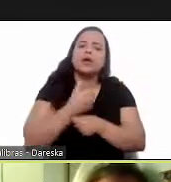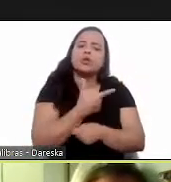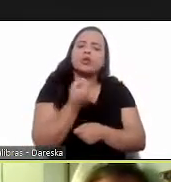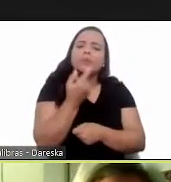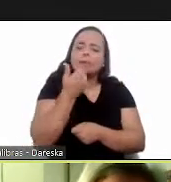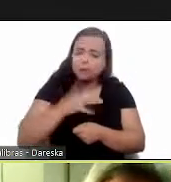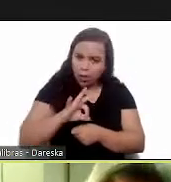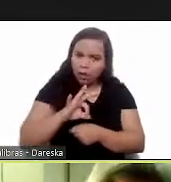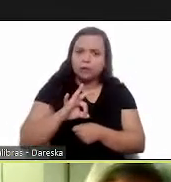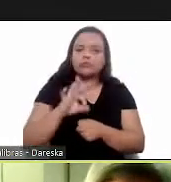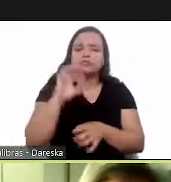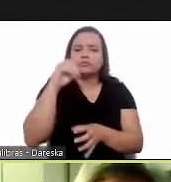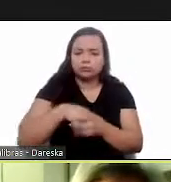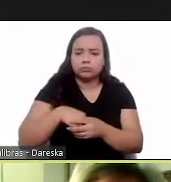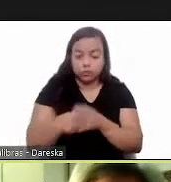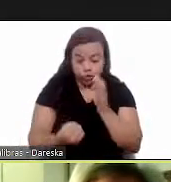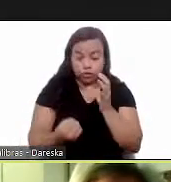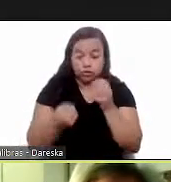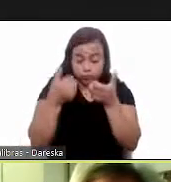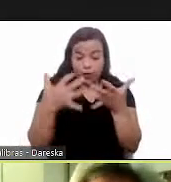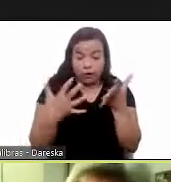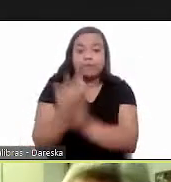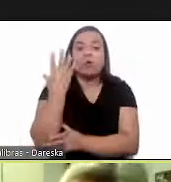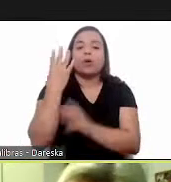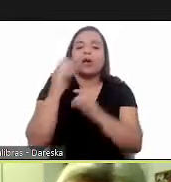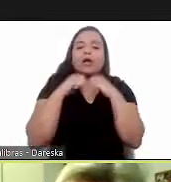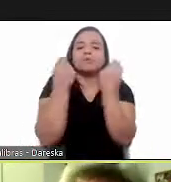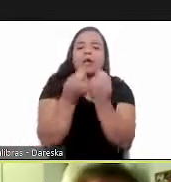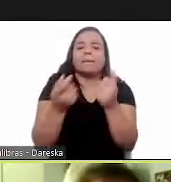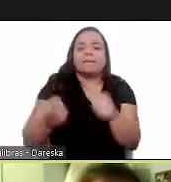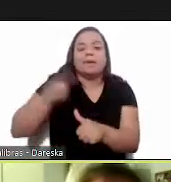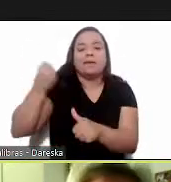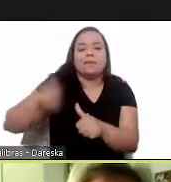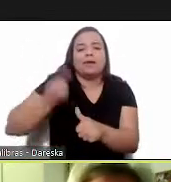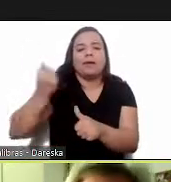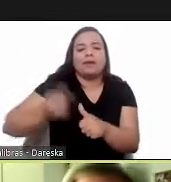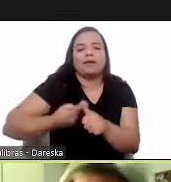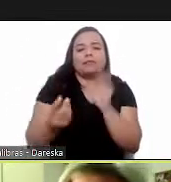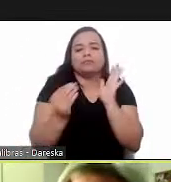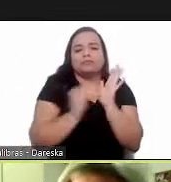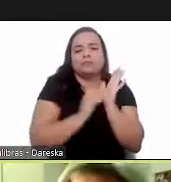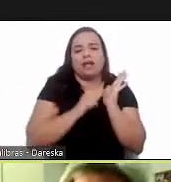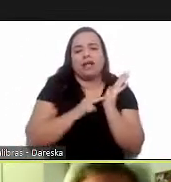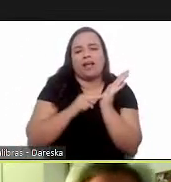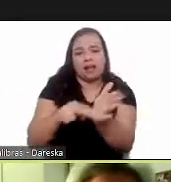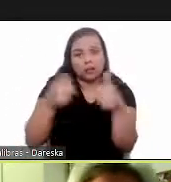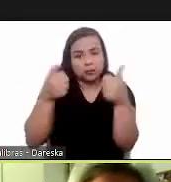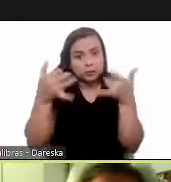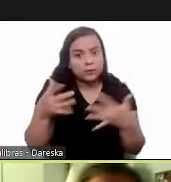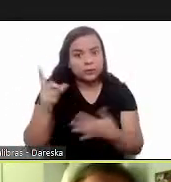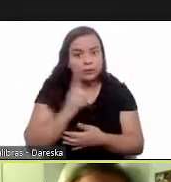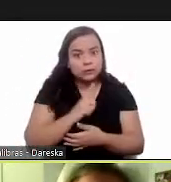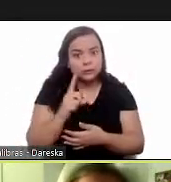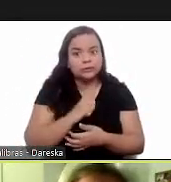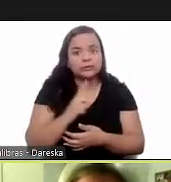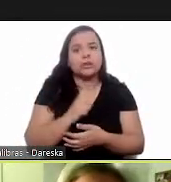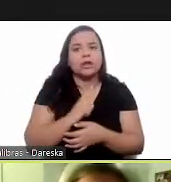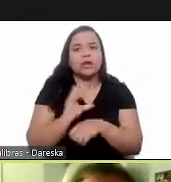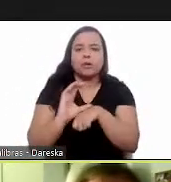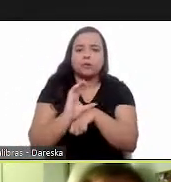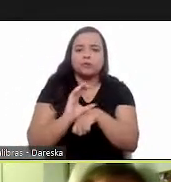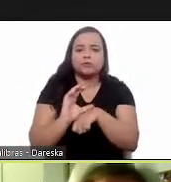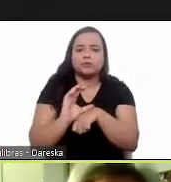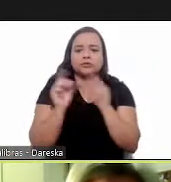2010 was part of the foundation the first assembly was also the charter which was the